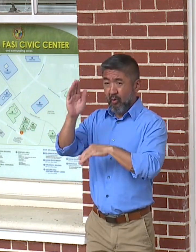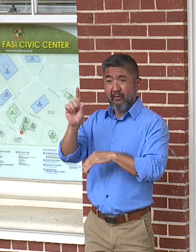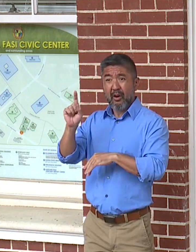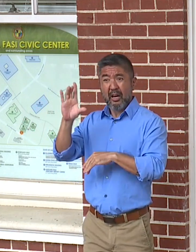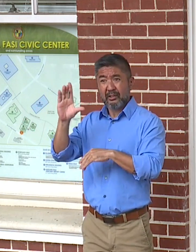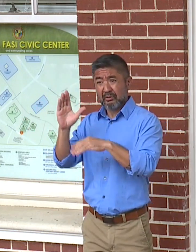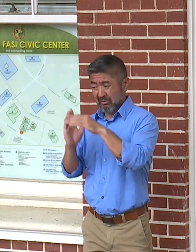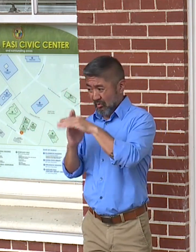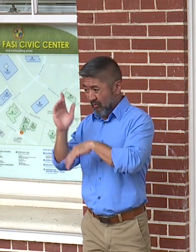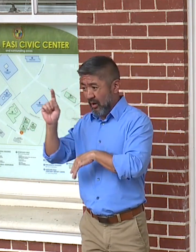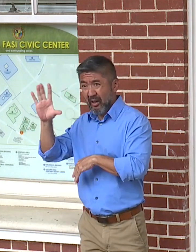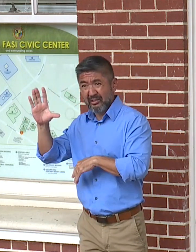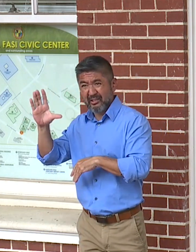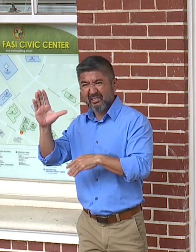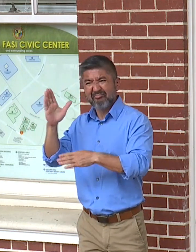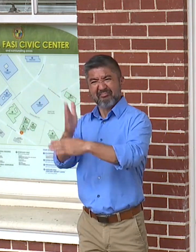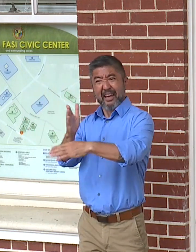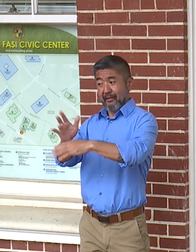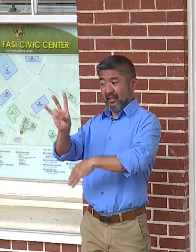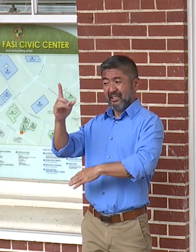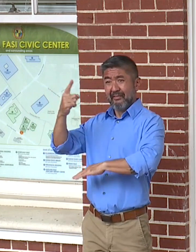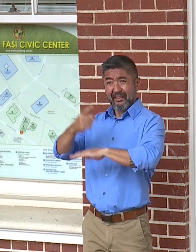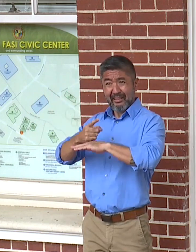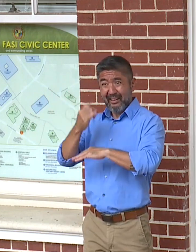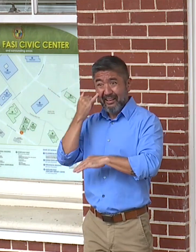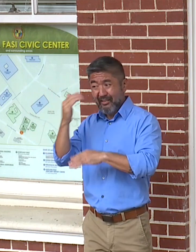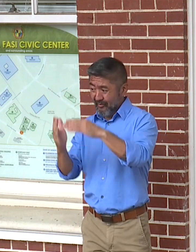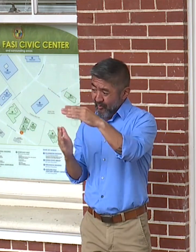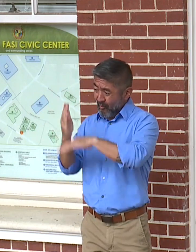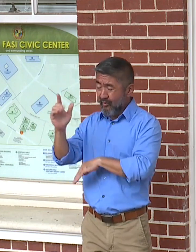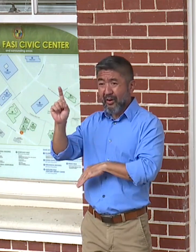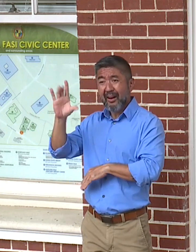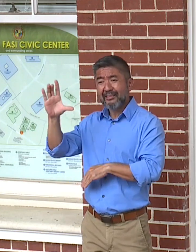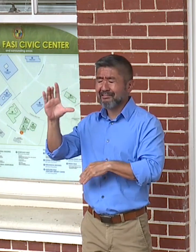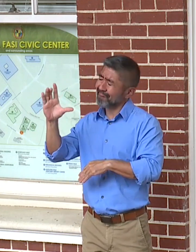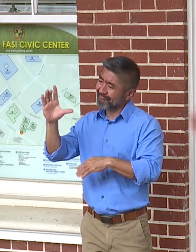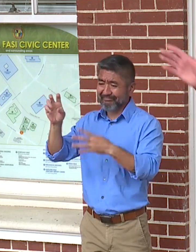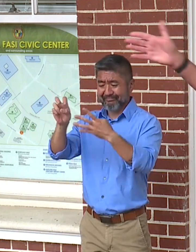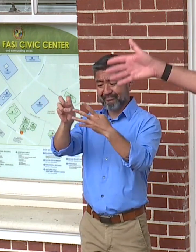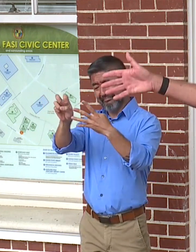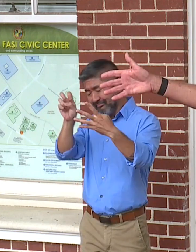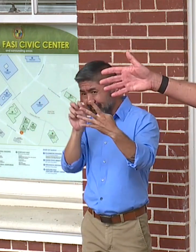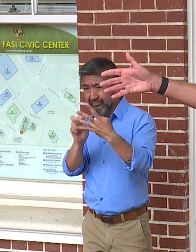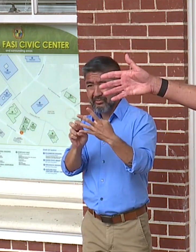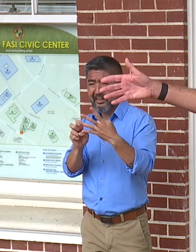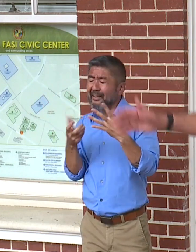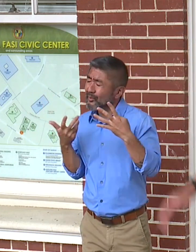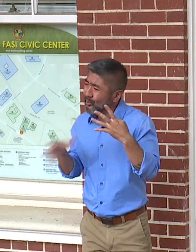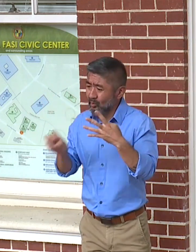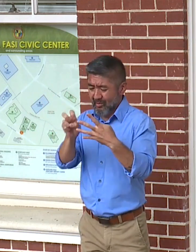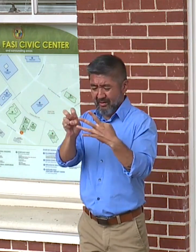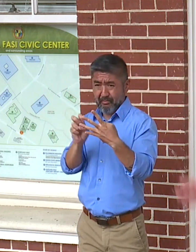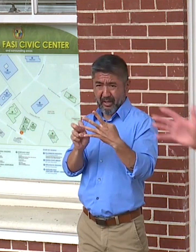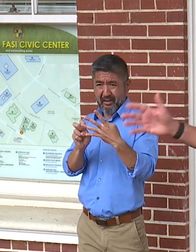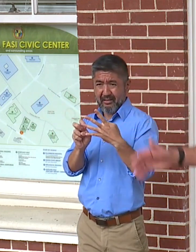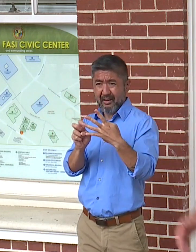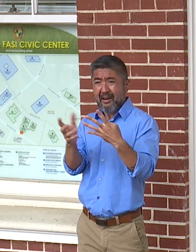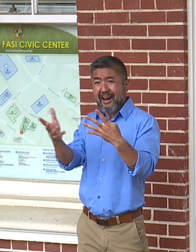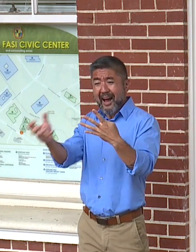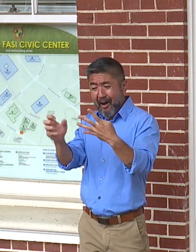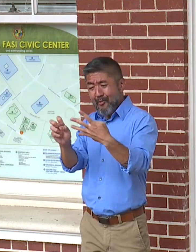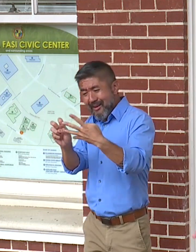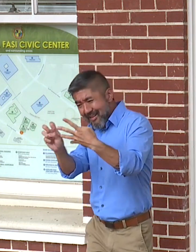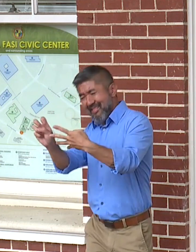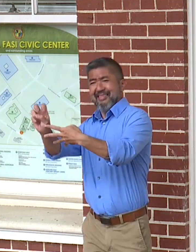we go back. So let's go back. I don't want to go back ever again. I want to go forward, forward.